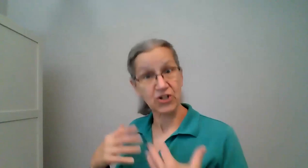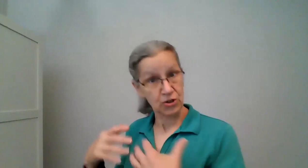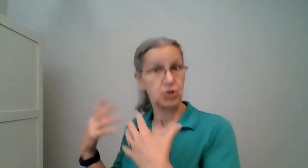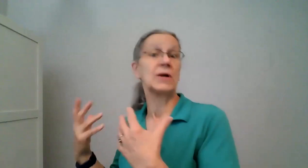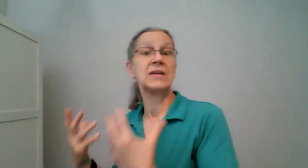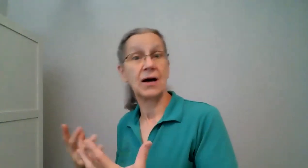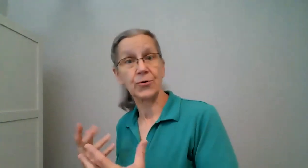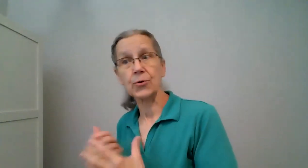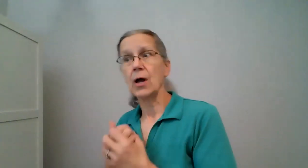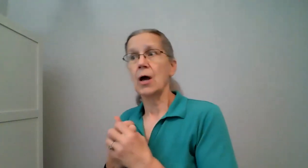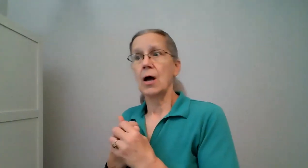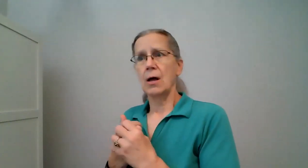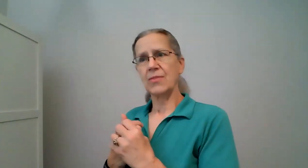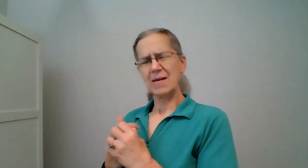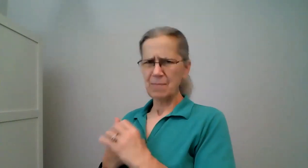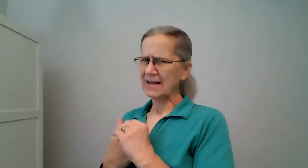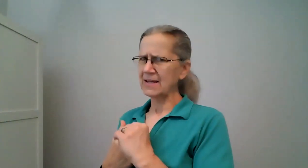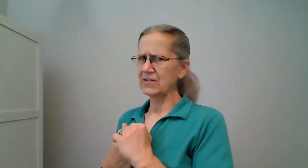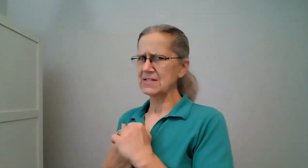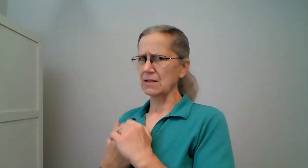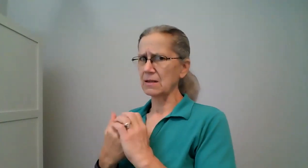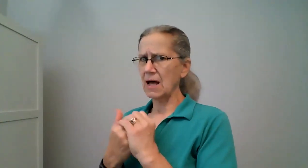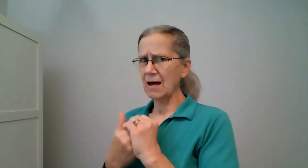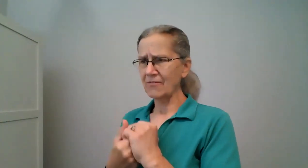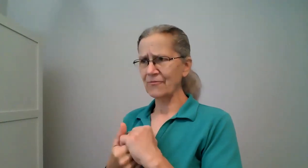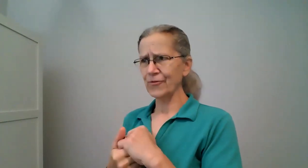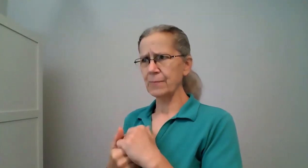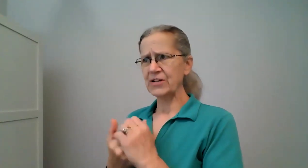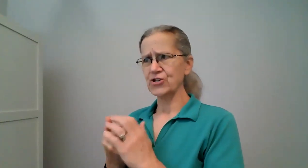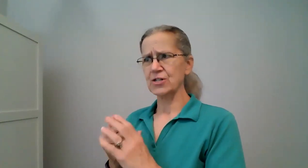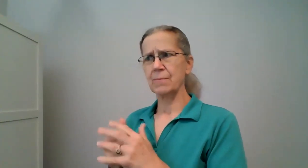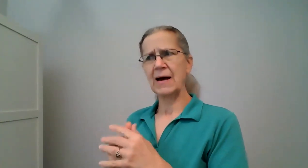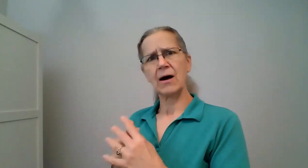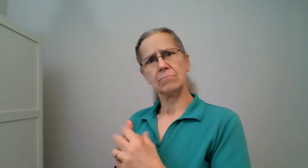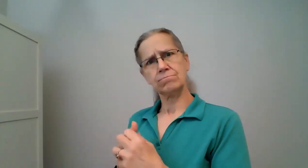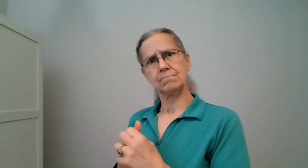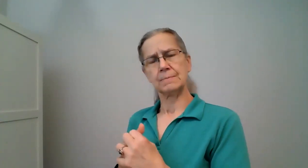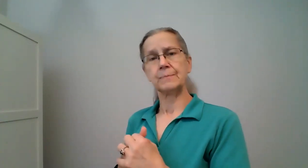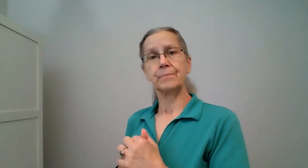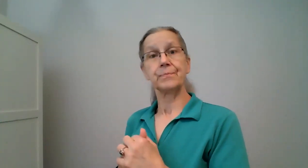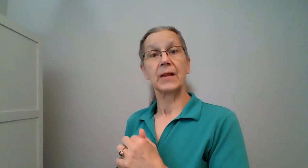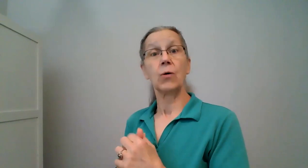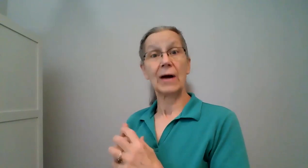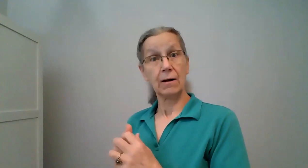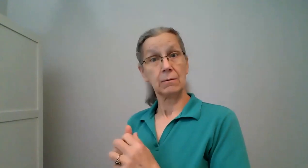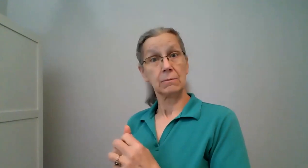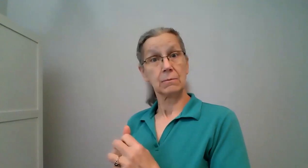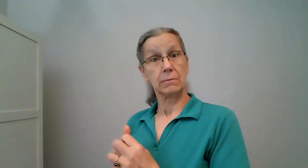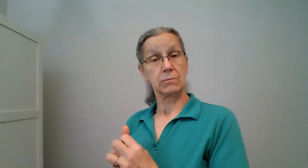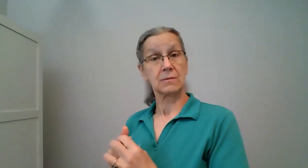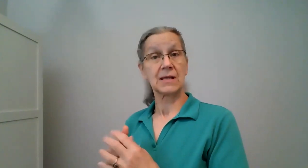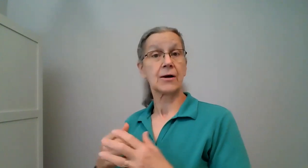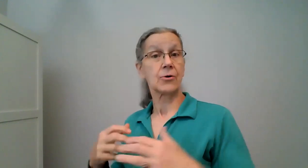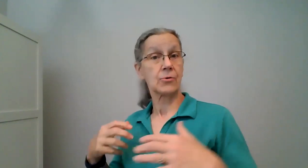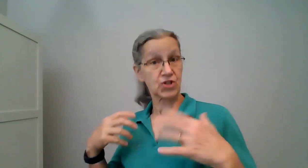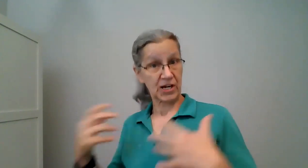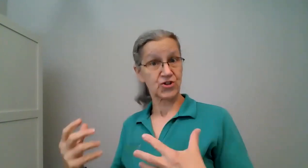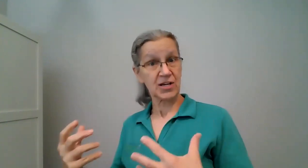to another it might give us a lot of information about well they're changing